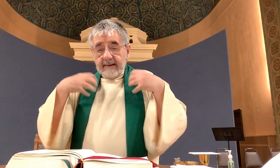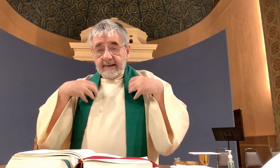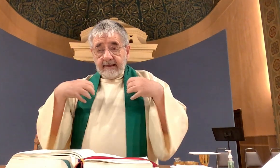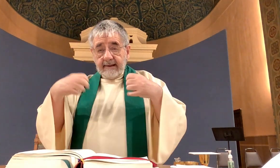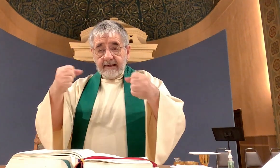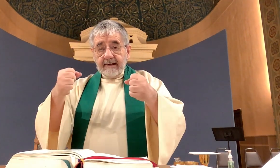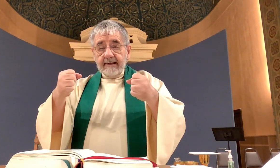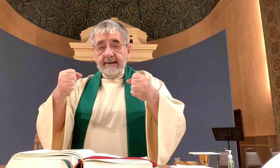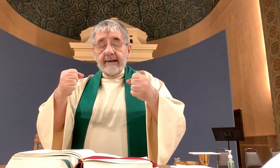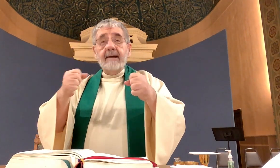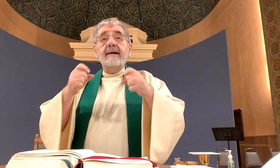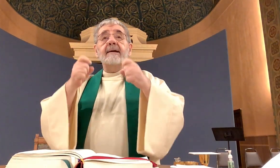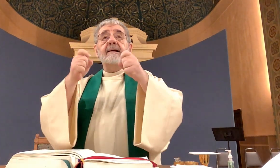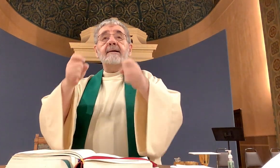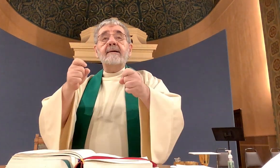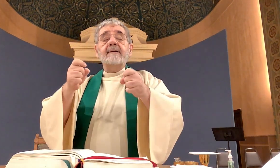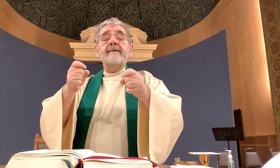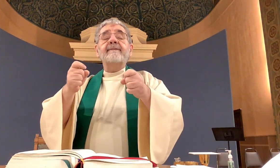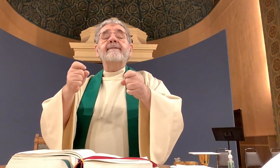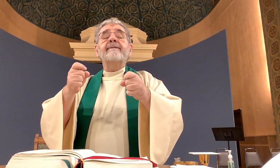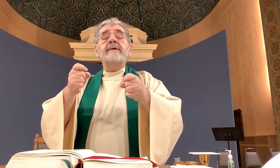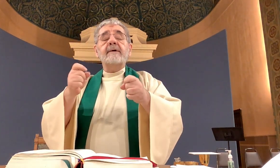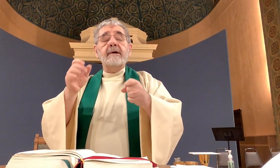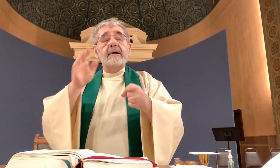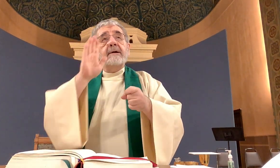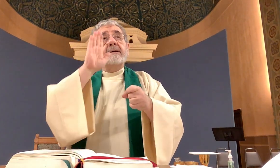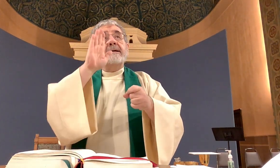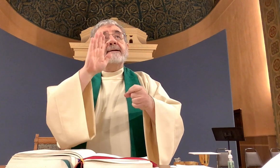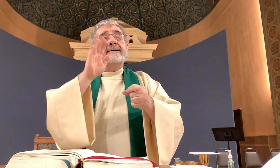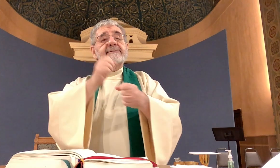sharing the gift of health and God's love